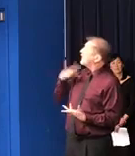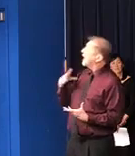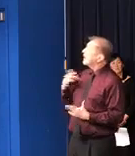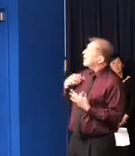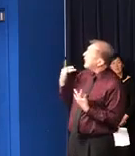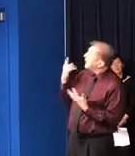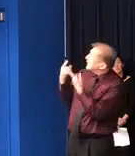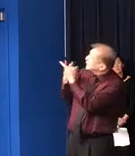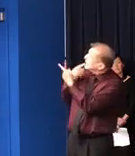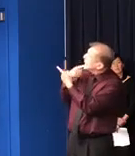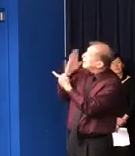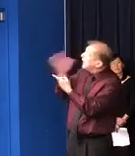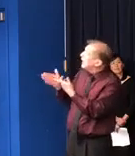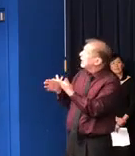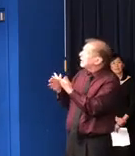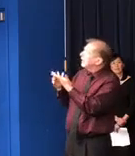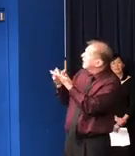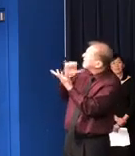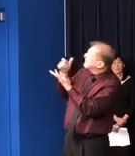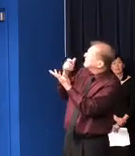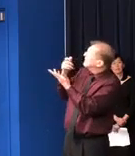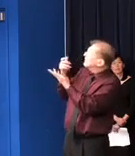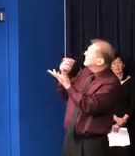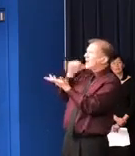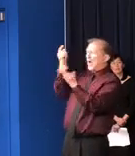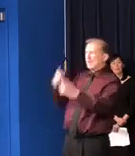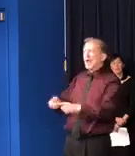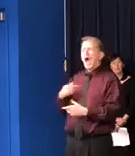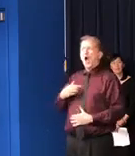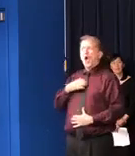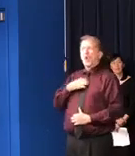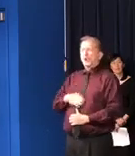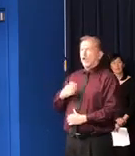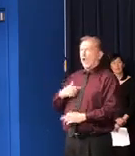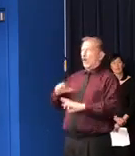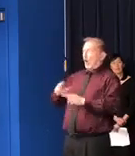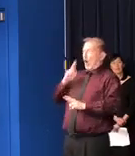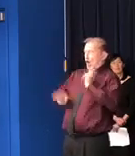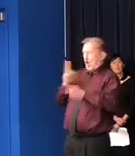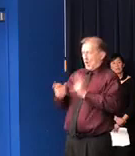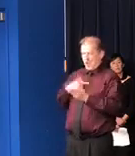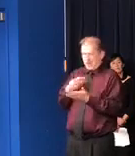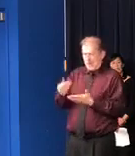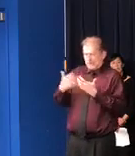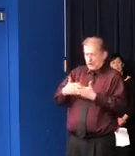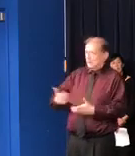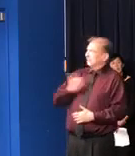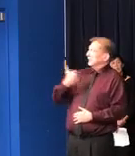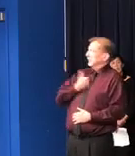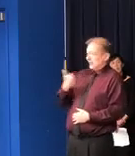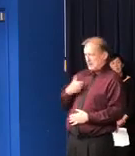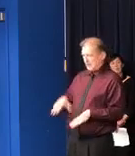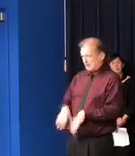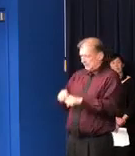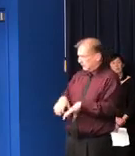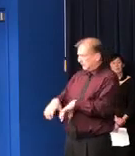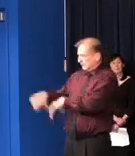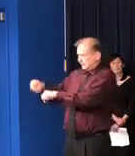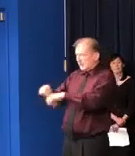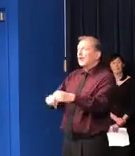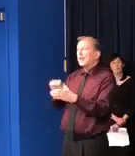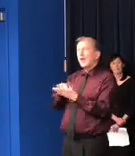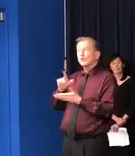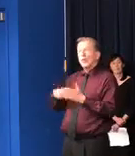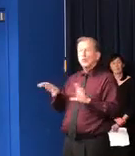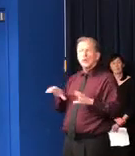you know, we would have bought machines, many more machines, for the state of Illinois, so that we could do it ourselves. That is what we're essentially,